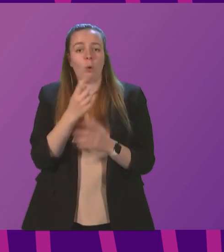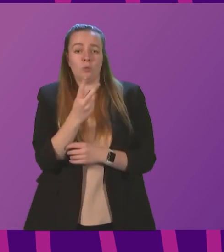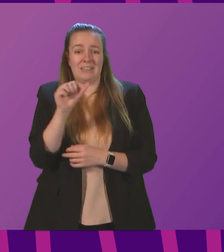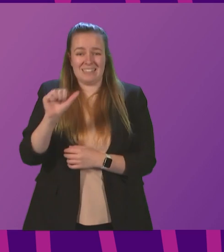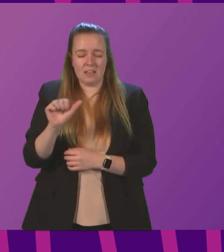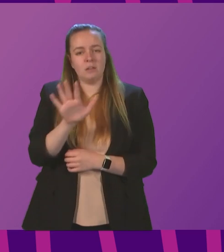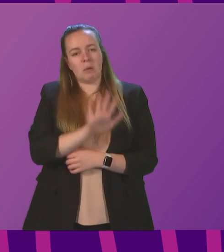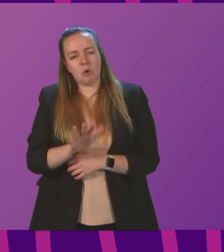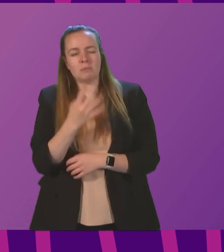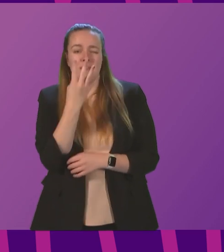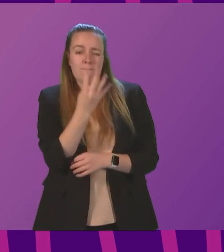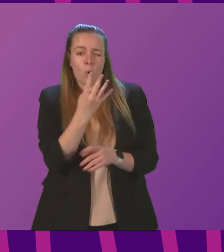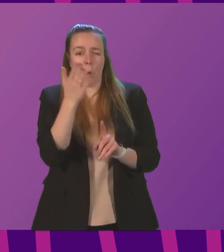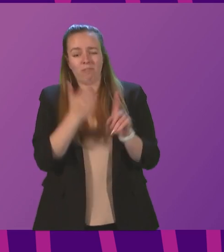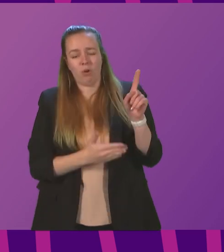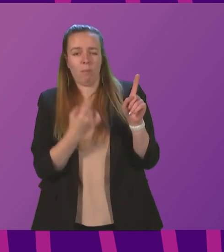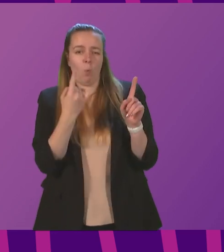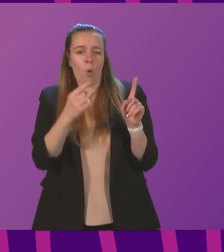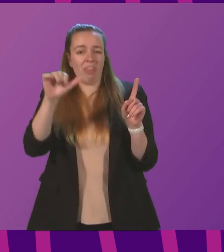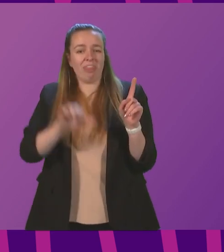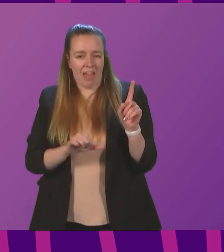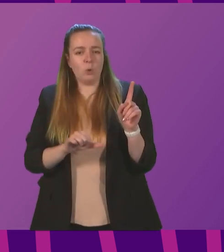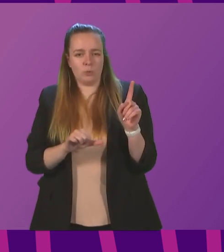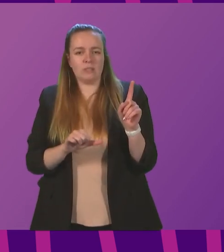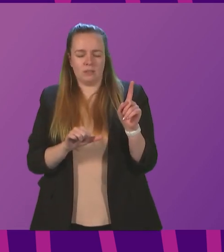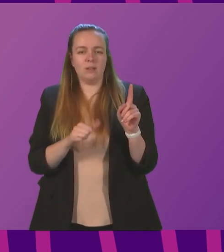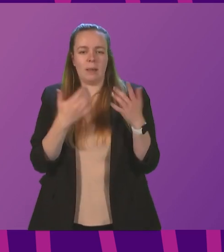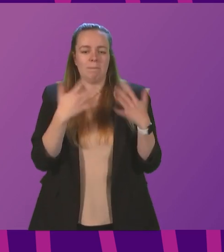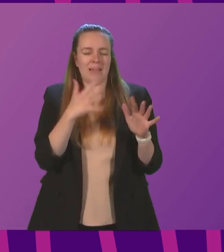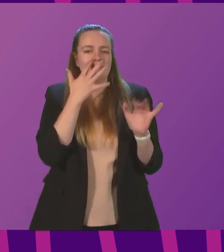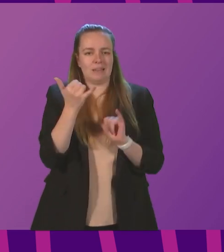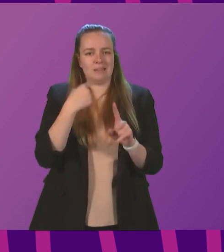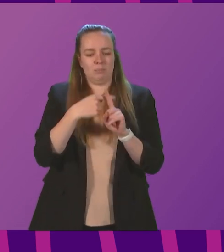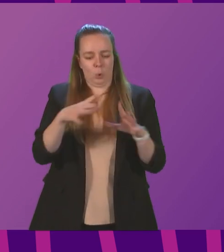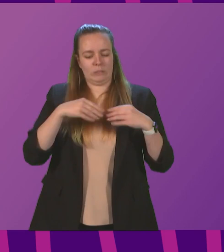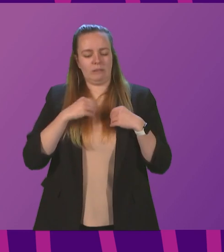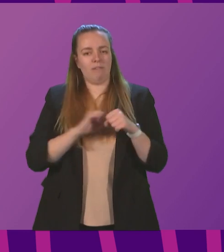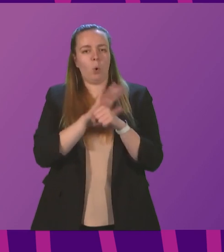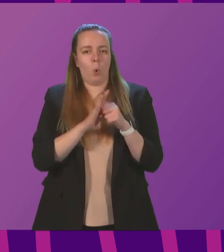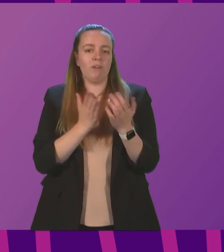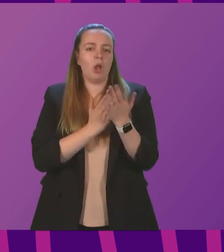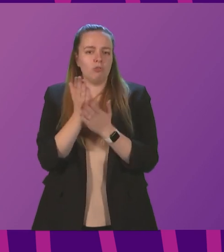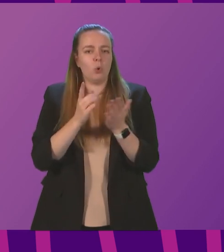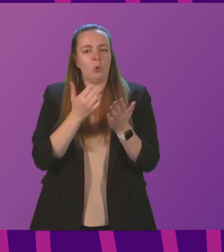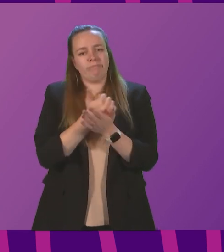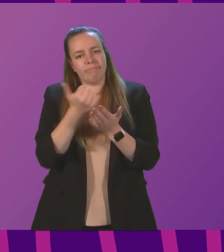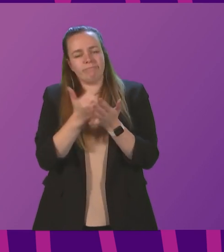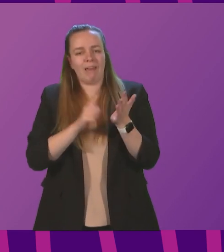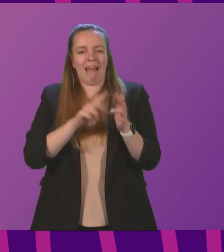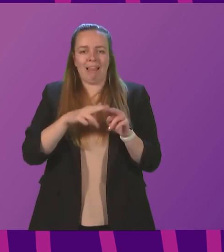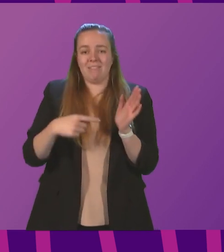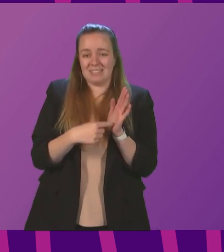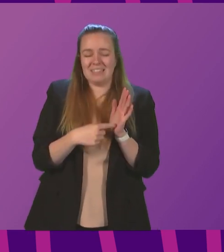approximately four in every 1,000 tested positive for COVID through routine lateral flow testing.